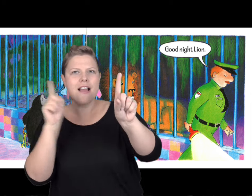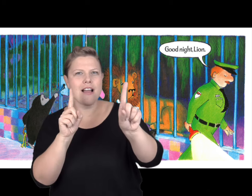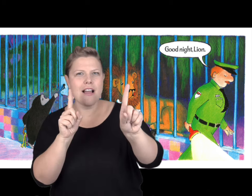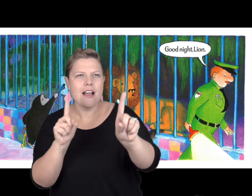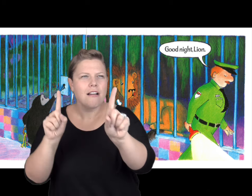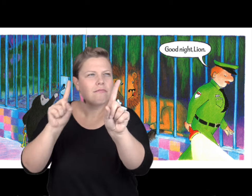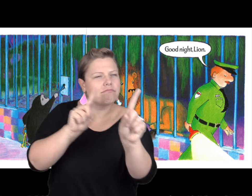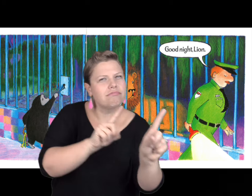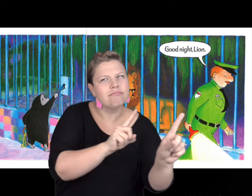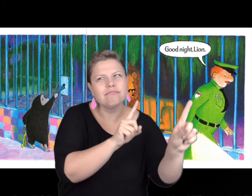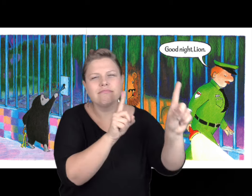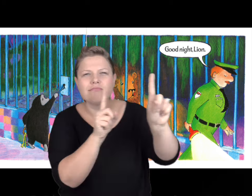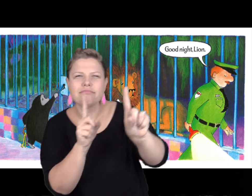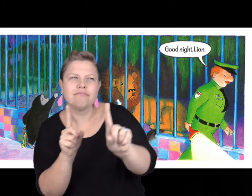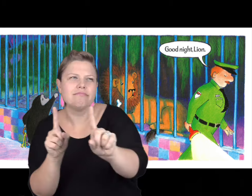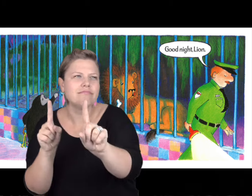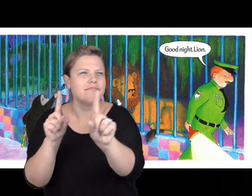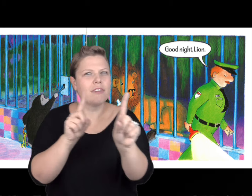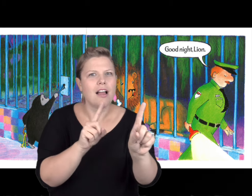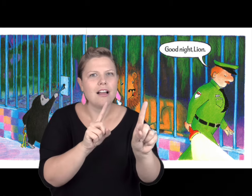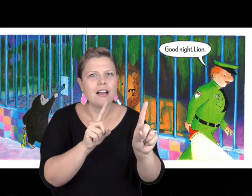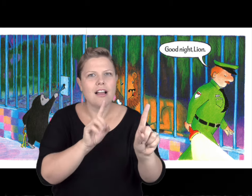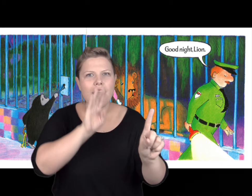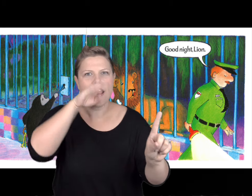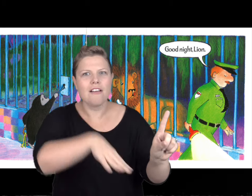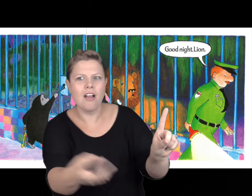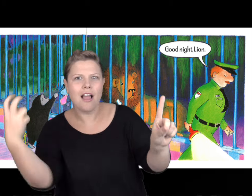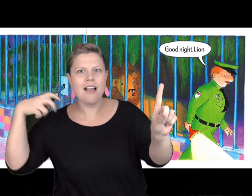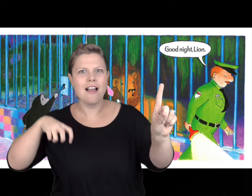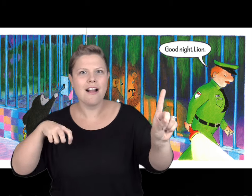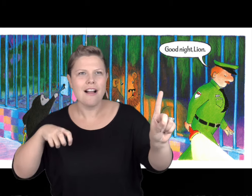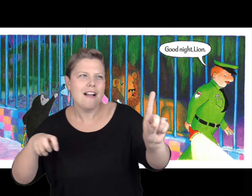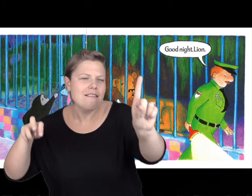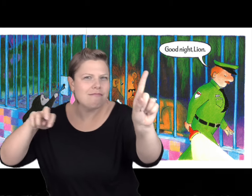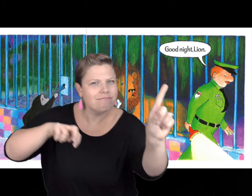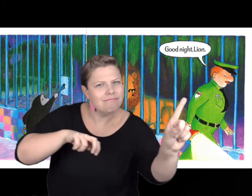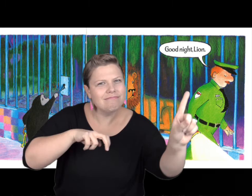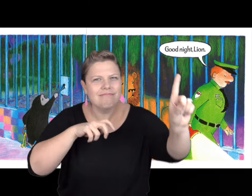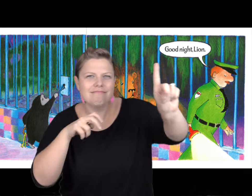And the gorilla was coming up behind him. And then there came the elephant.